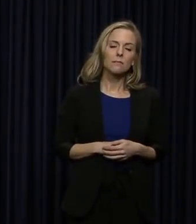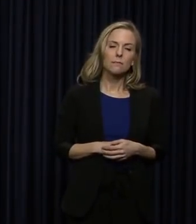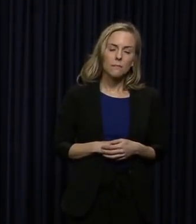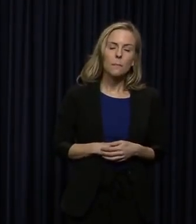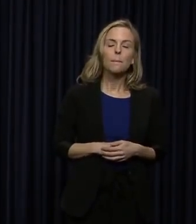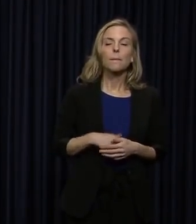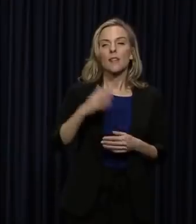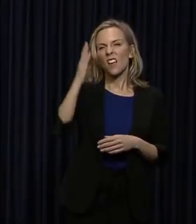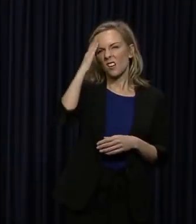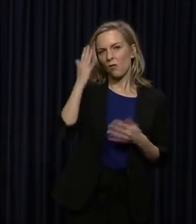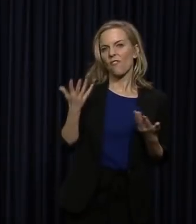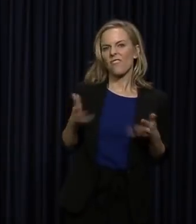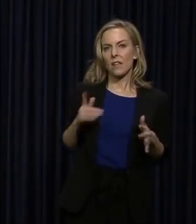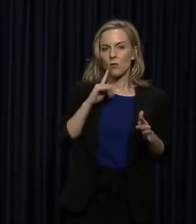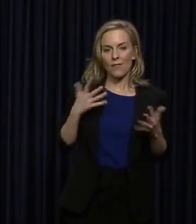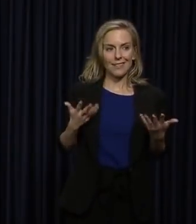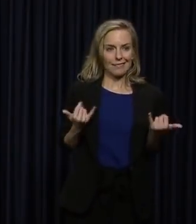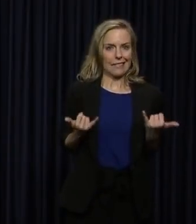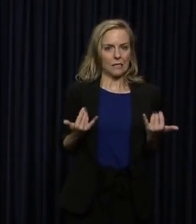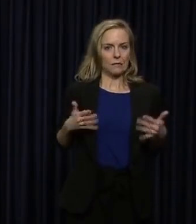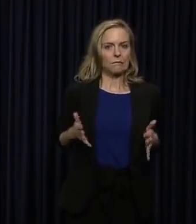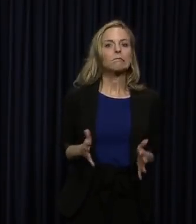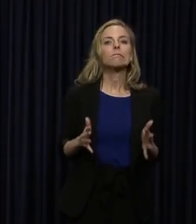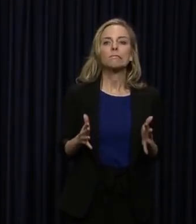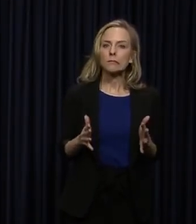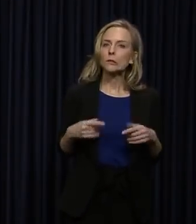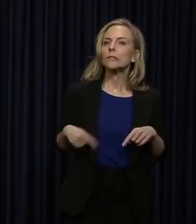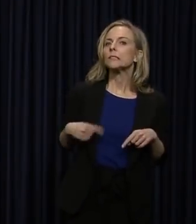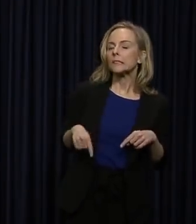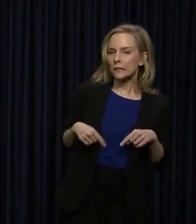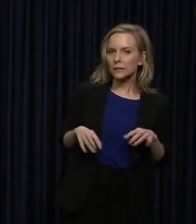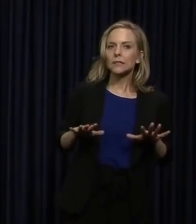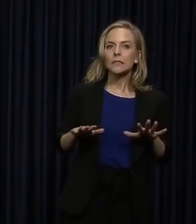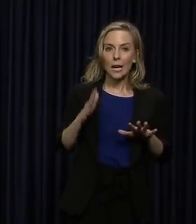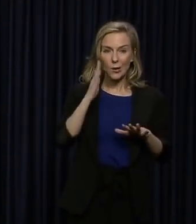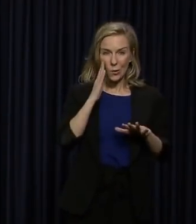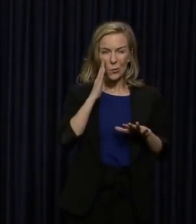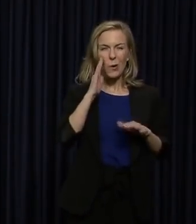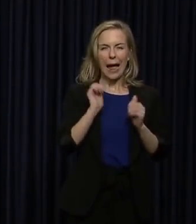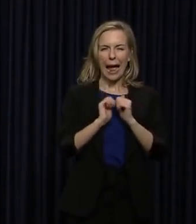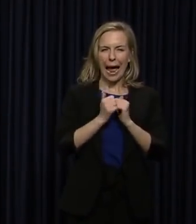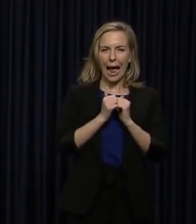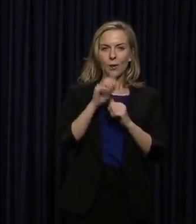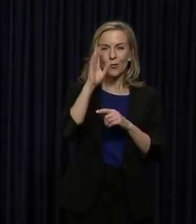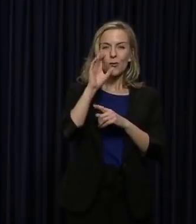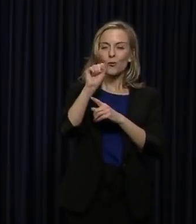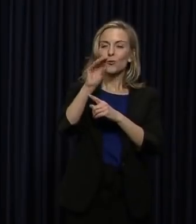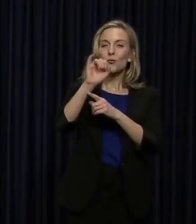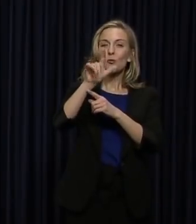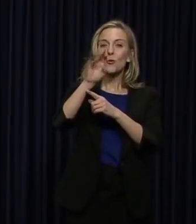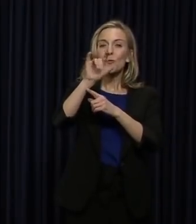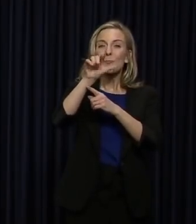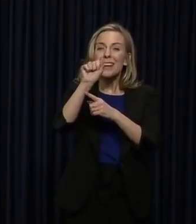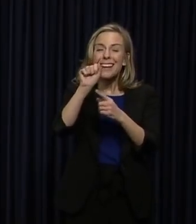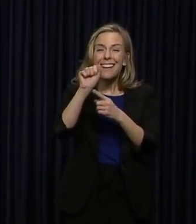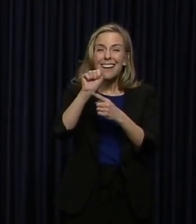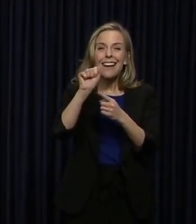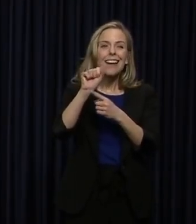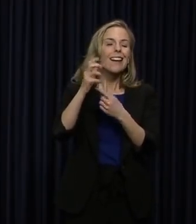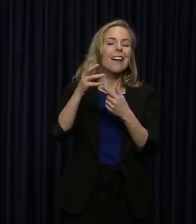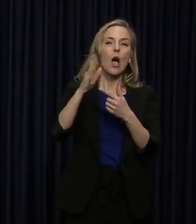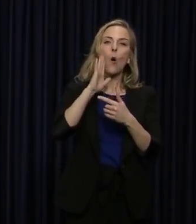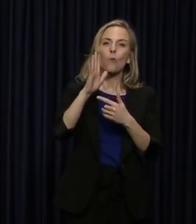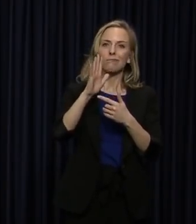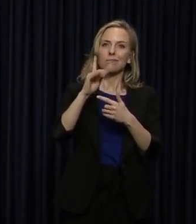there is anxiety out there. I know a lot of it is spread through social media. So I want your help.